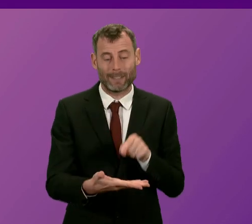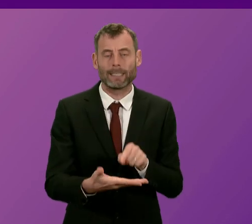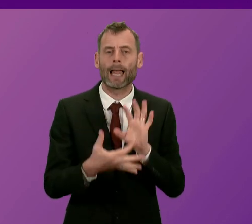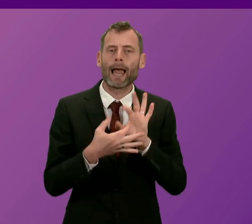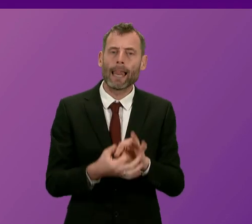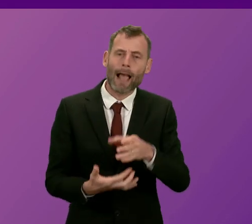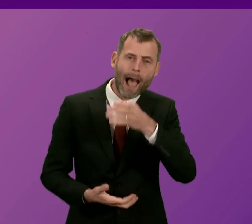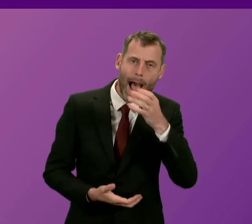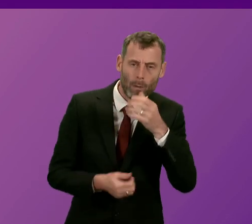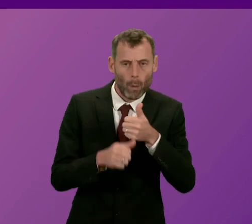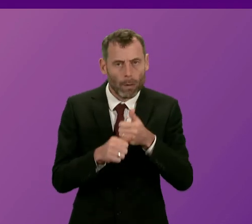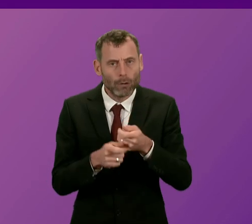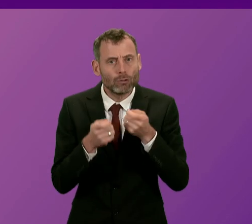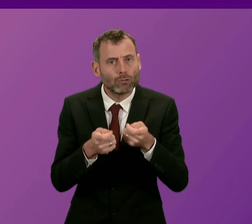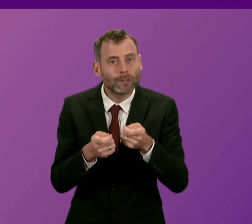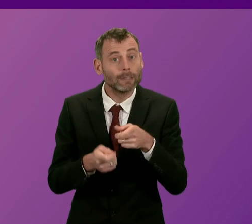to try to address these issues.